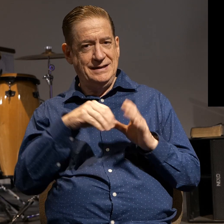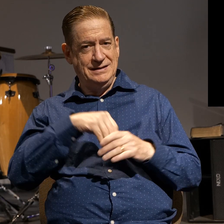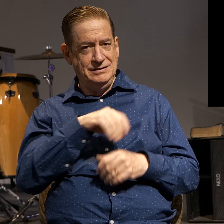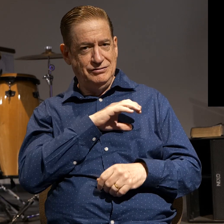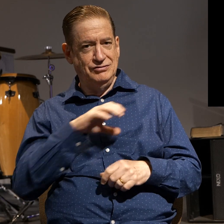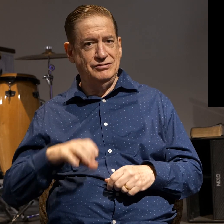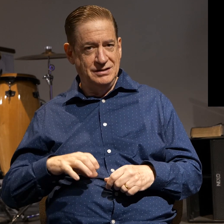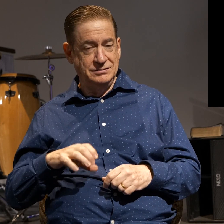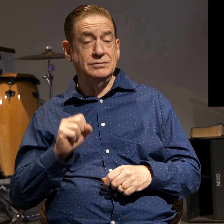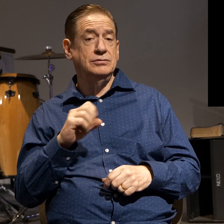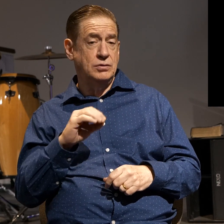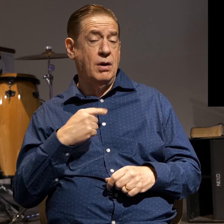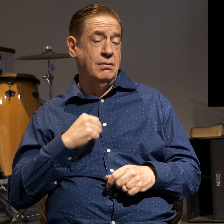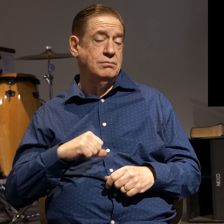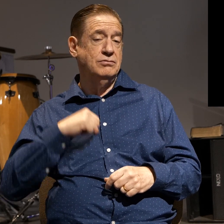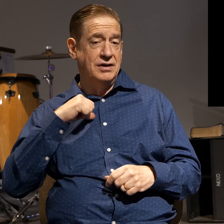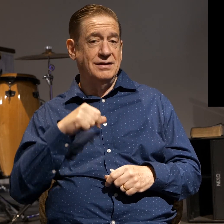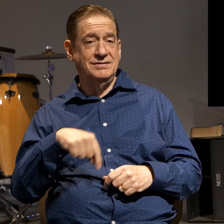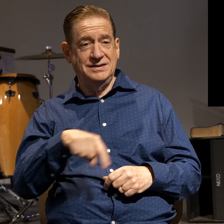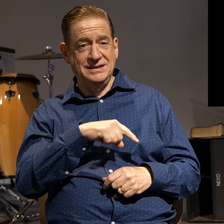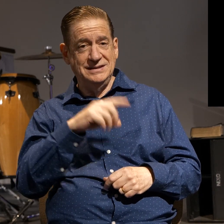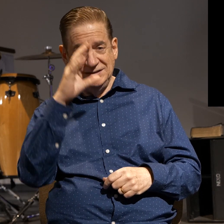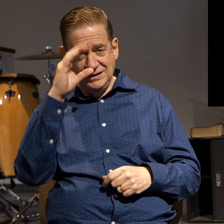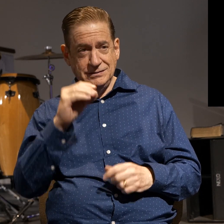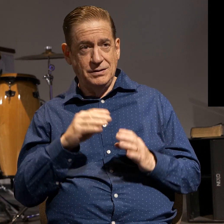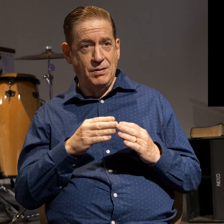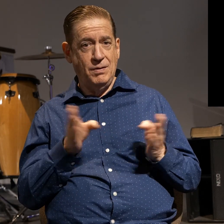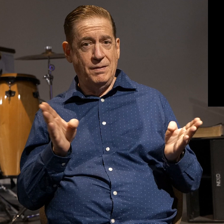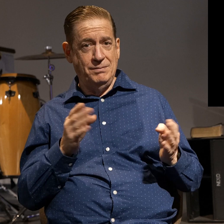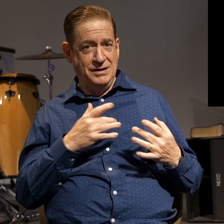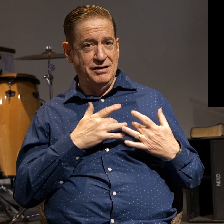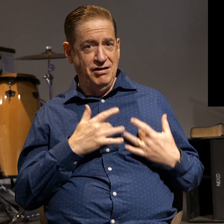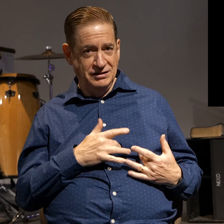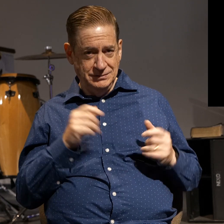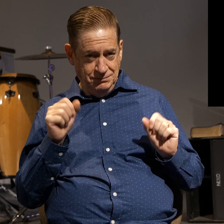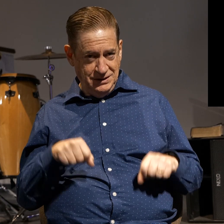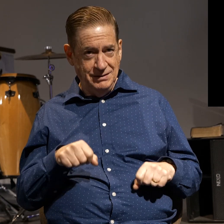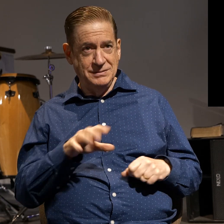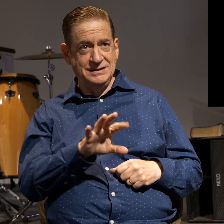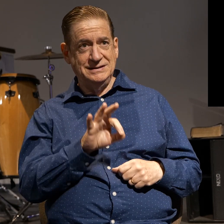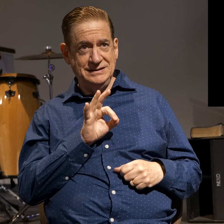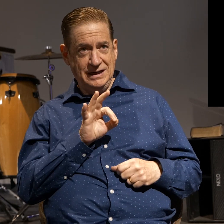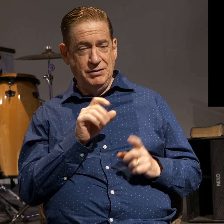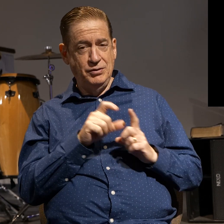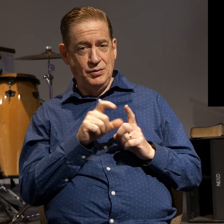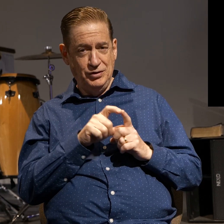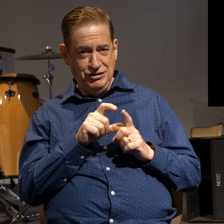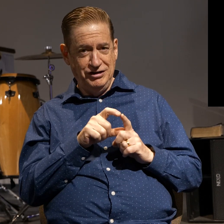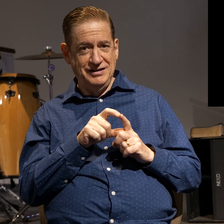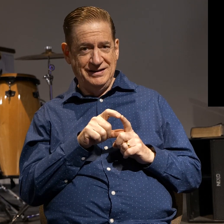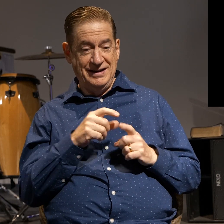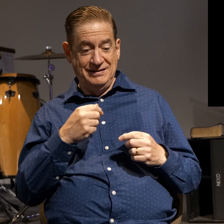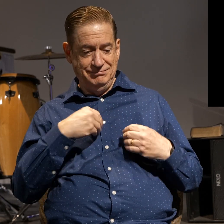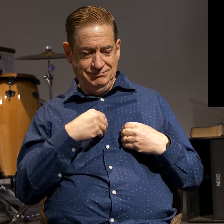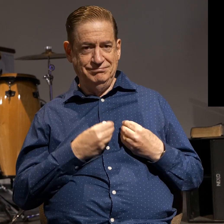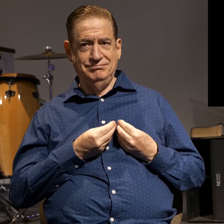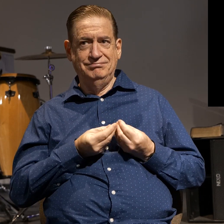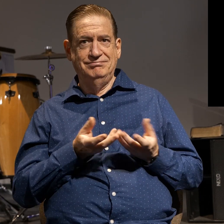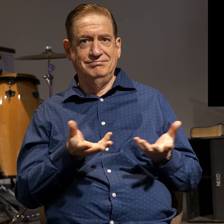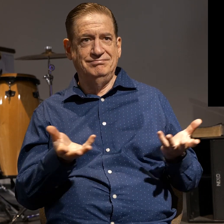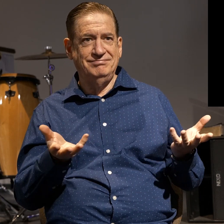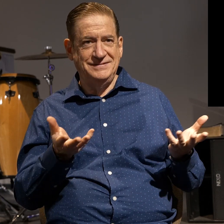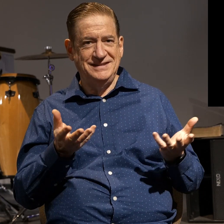And so, I'm proud of these guys, you know, having open hearts and being able to, you know, take the word and live it out themselves. And so,